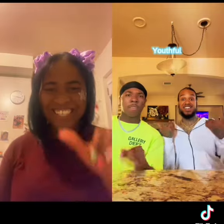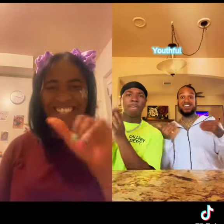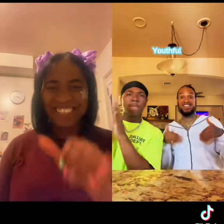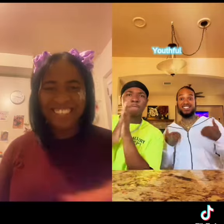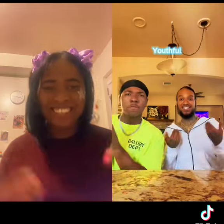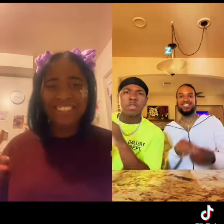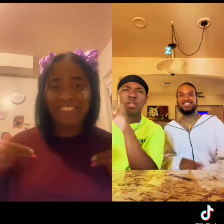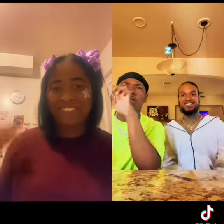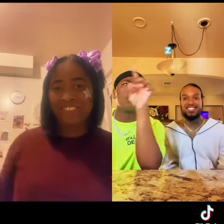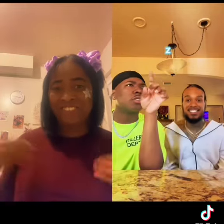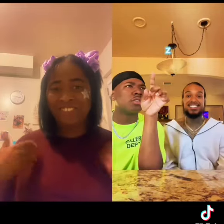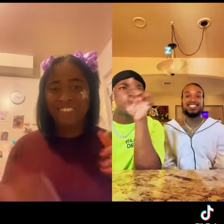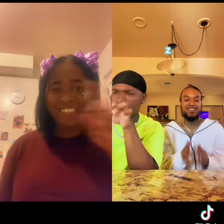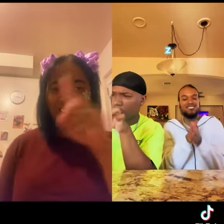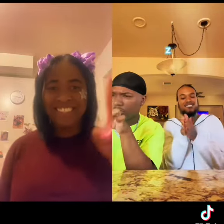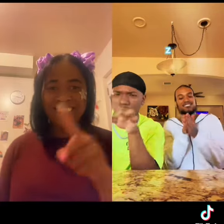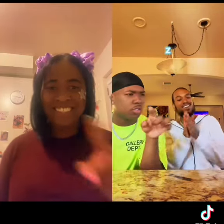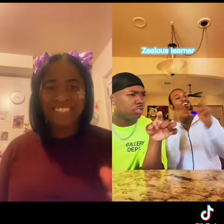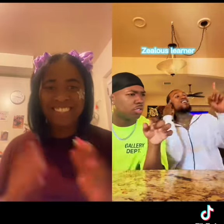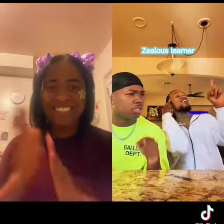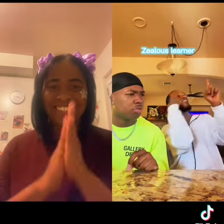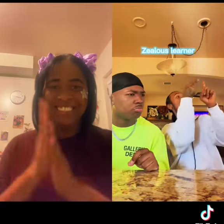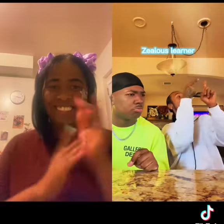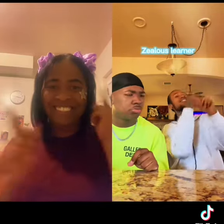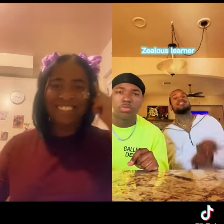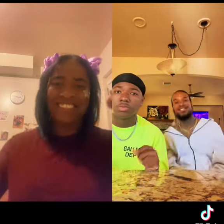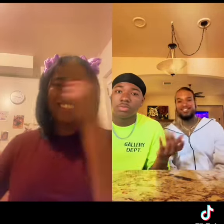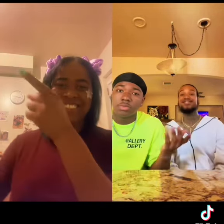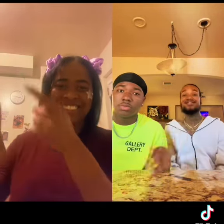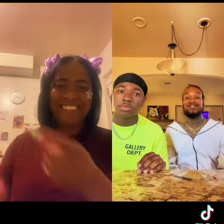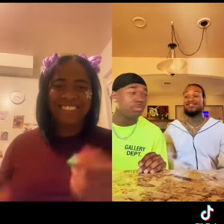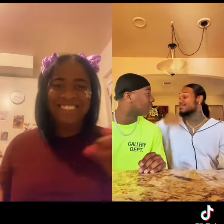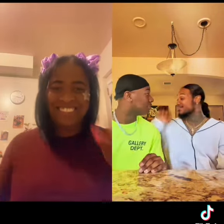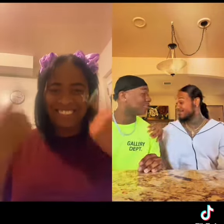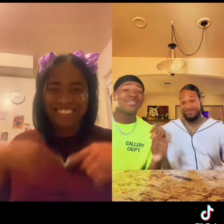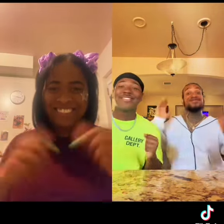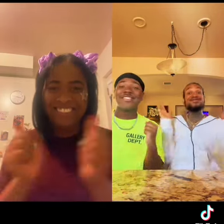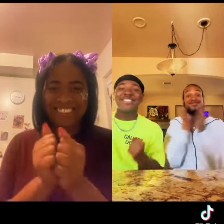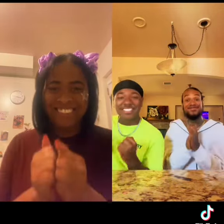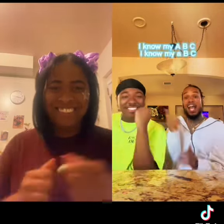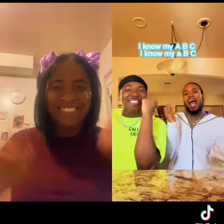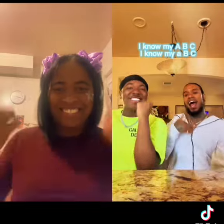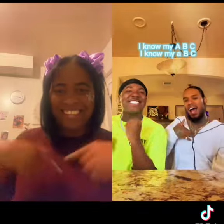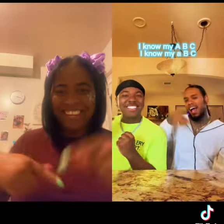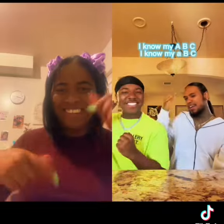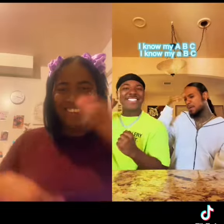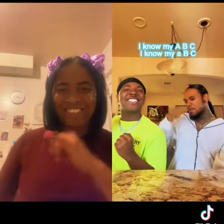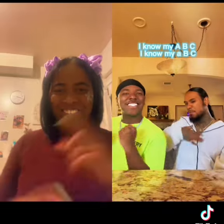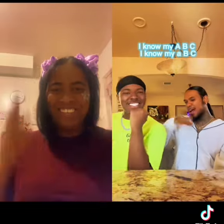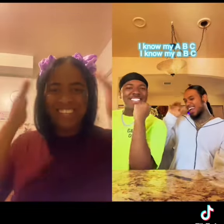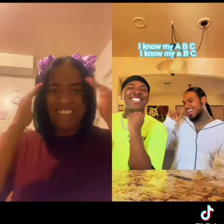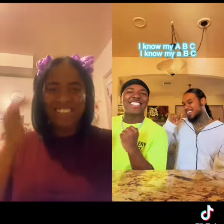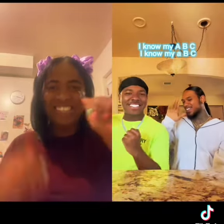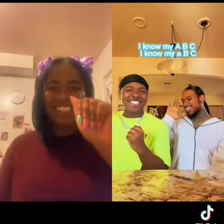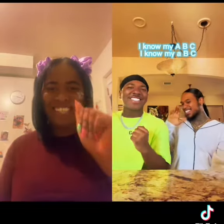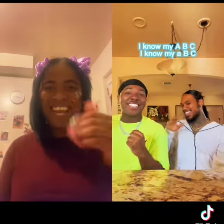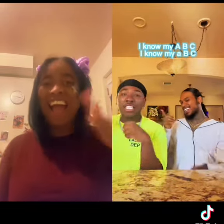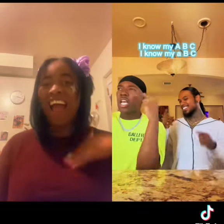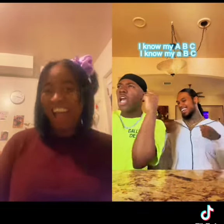Fulcate A zealous learner Come see what I I know my ABC I